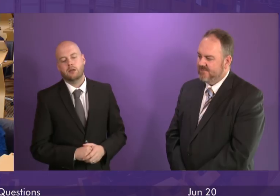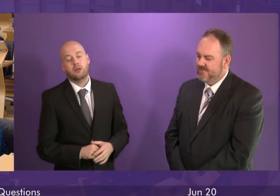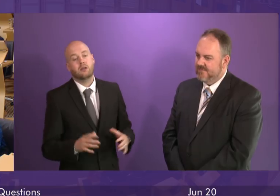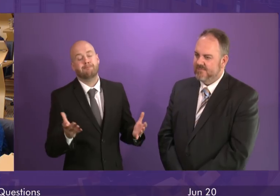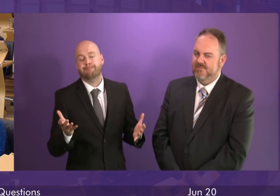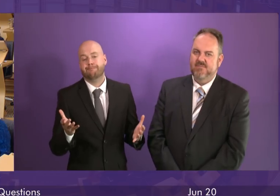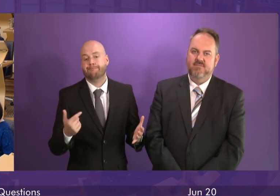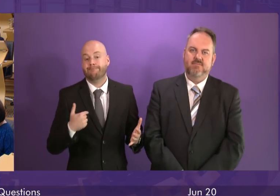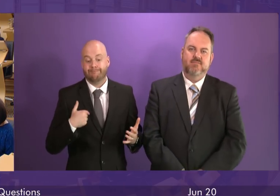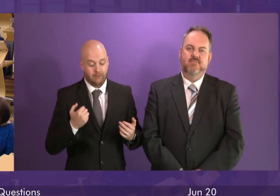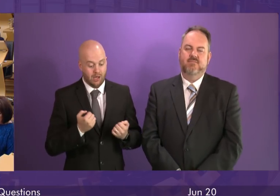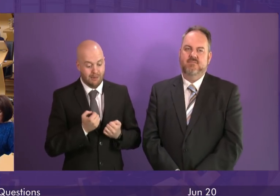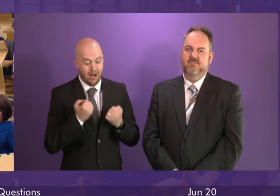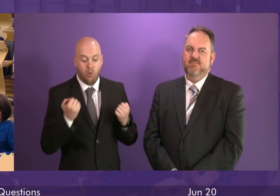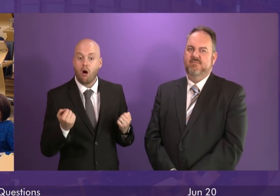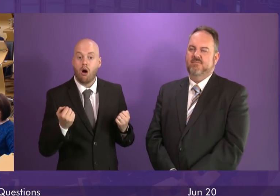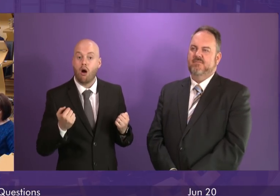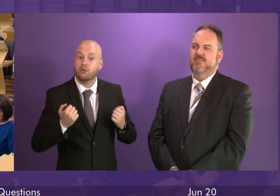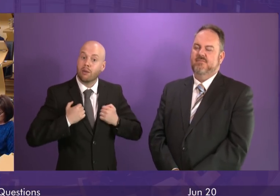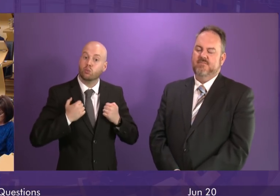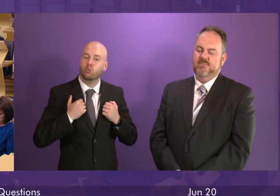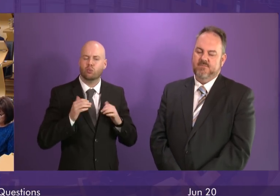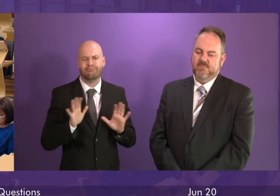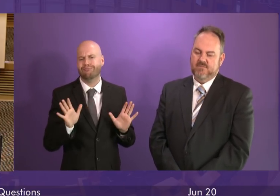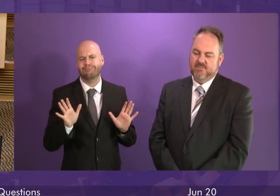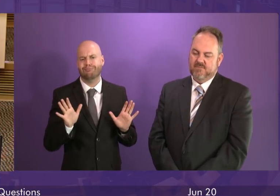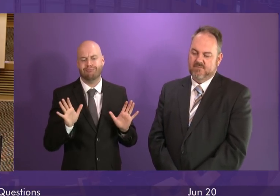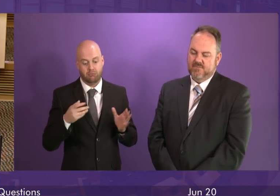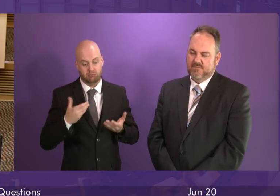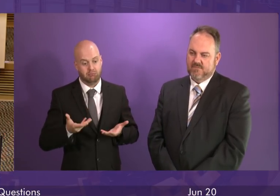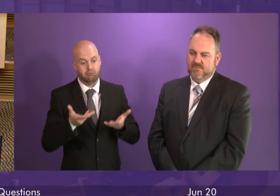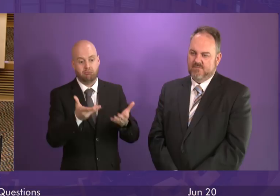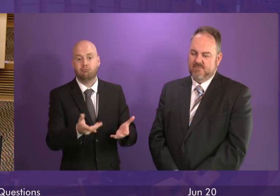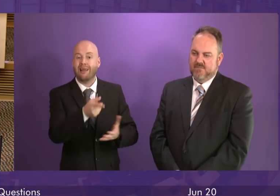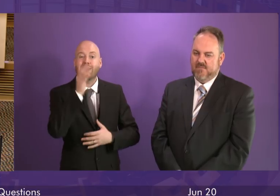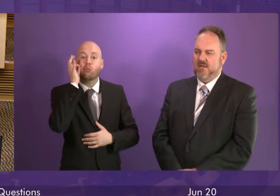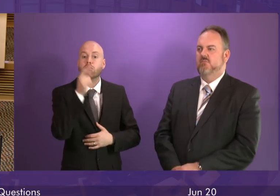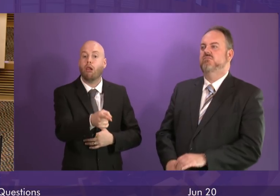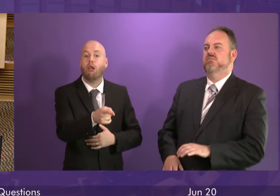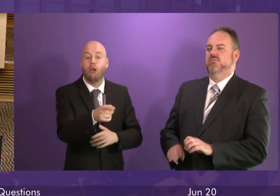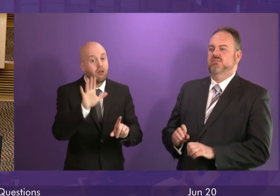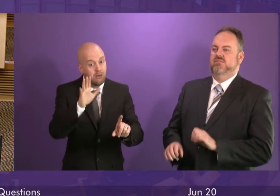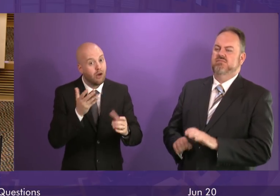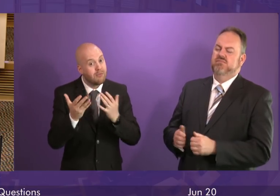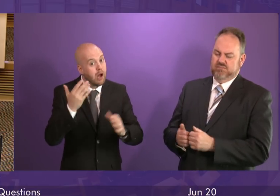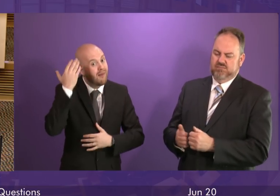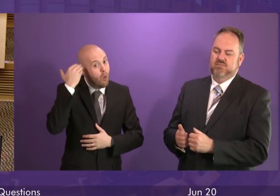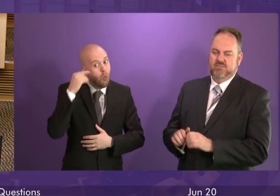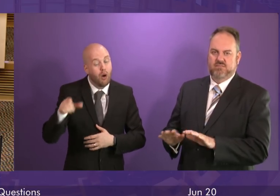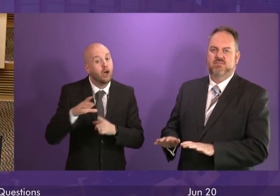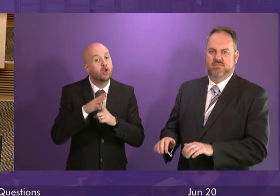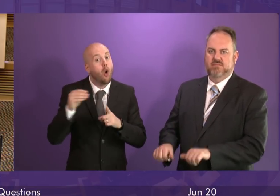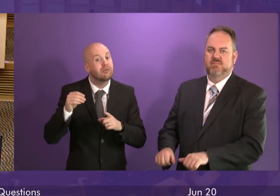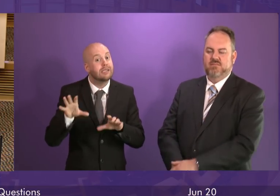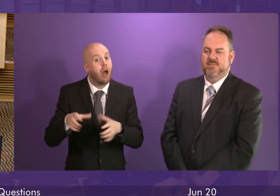a discretionary power. That's the empowerment of local councils that the Tories used to demand of us. No